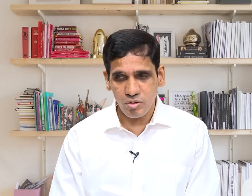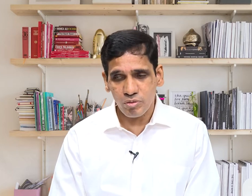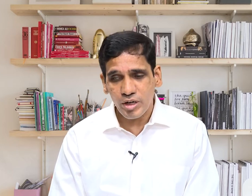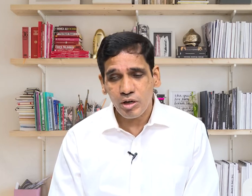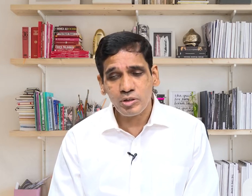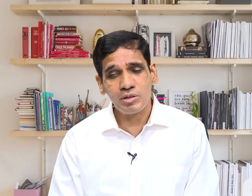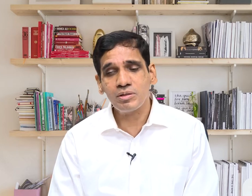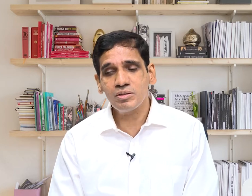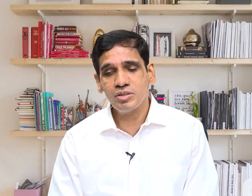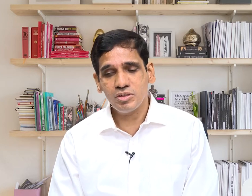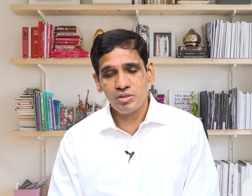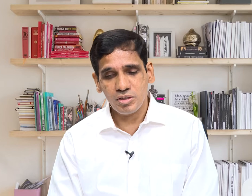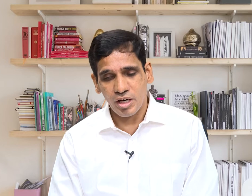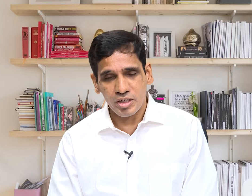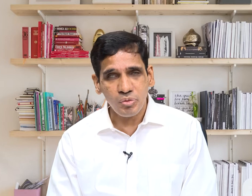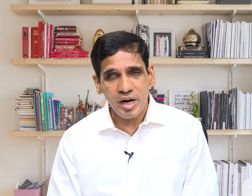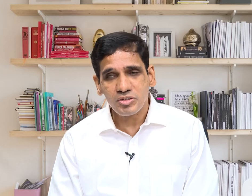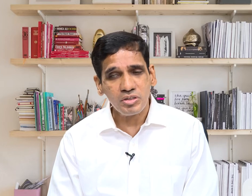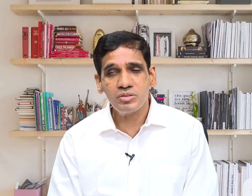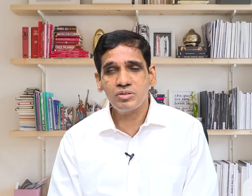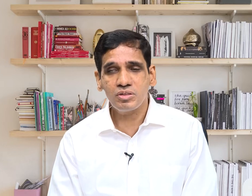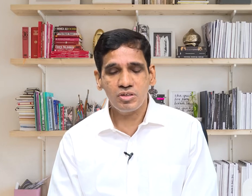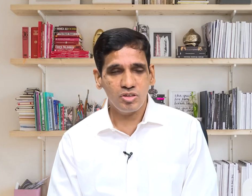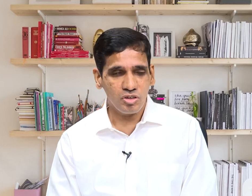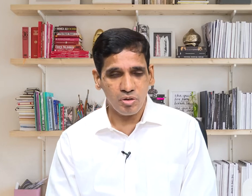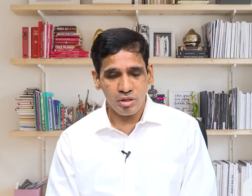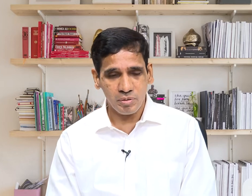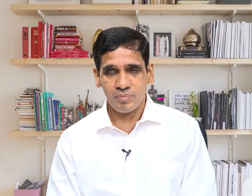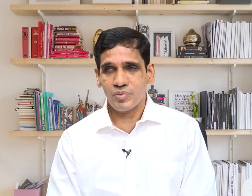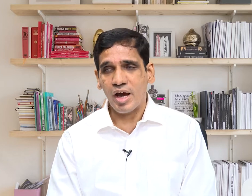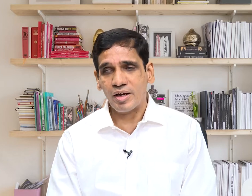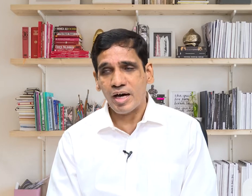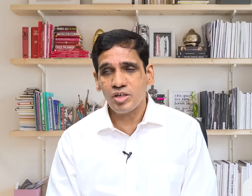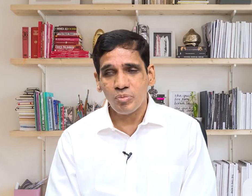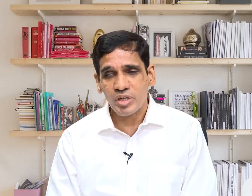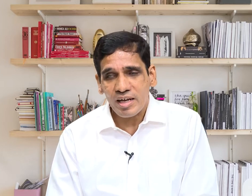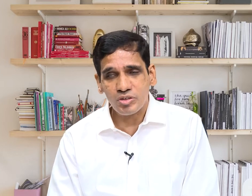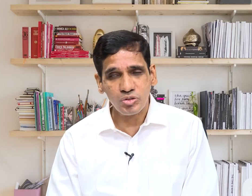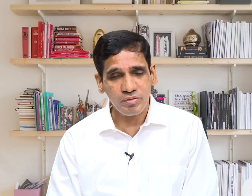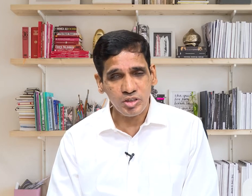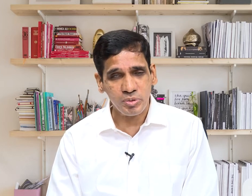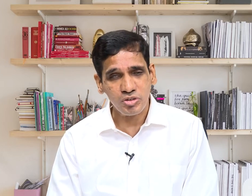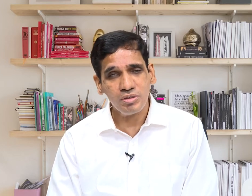rhetorical devices and other modalities of expression